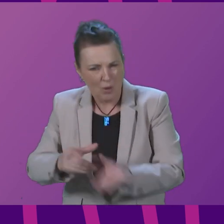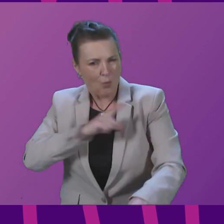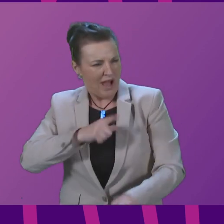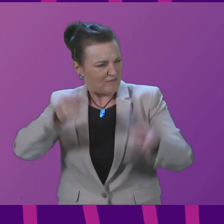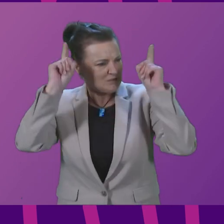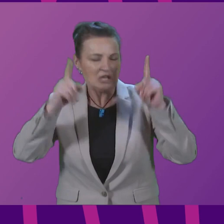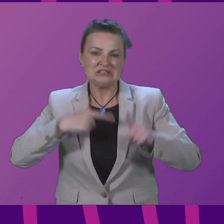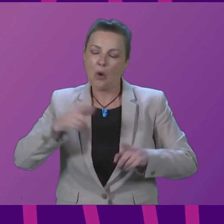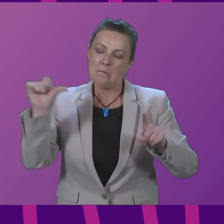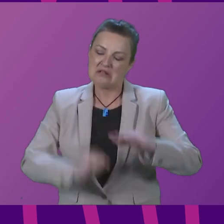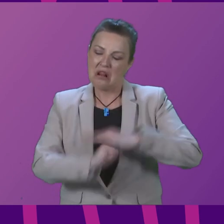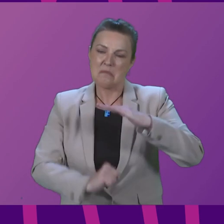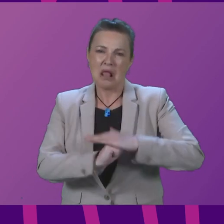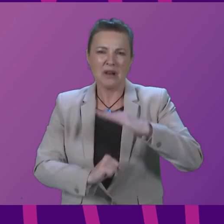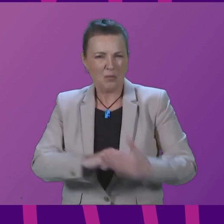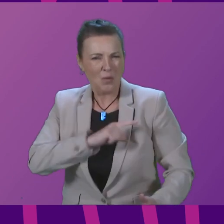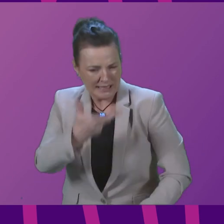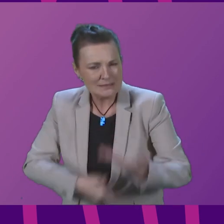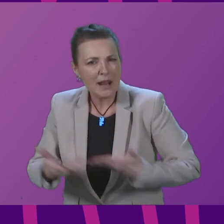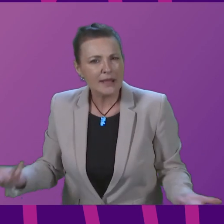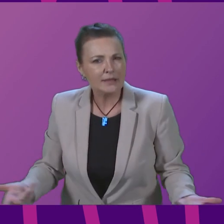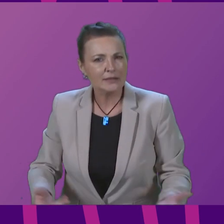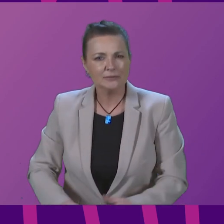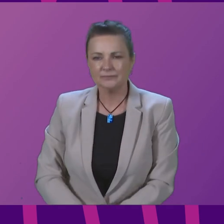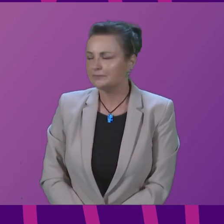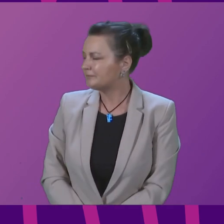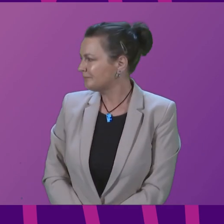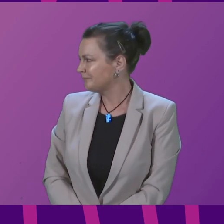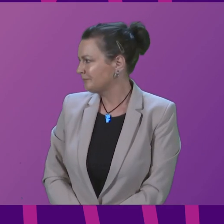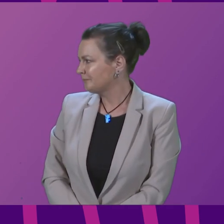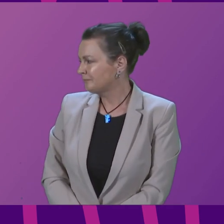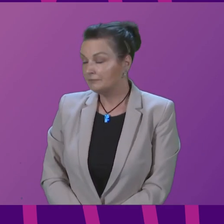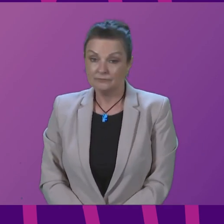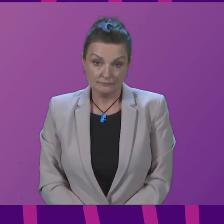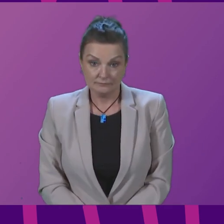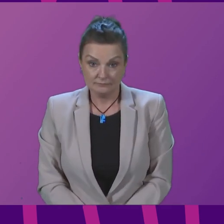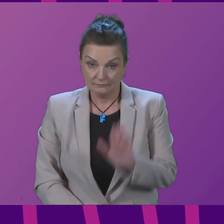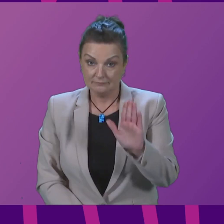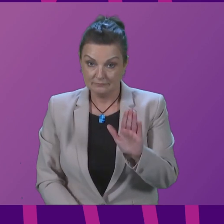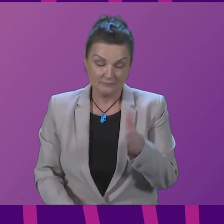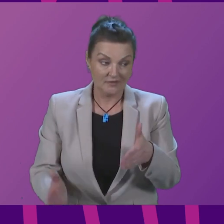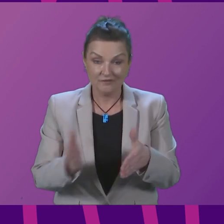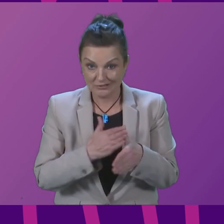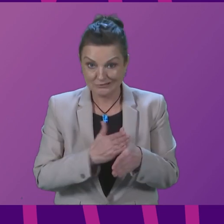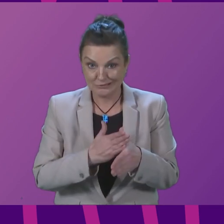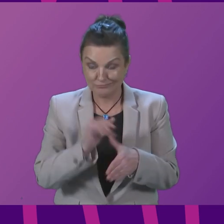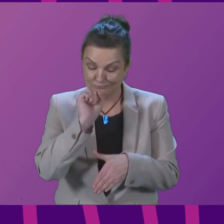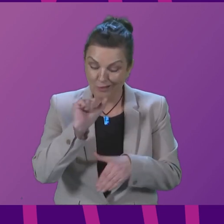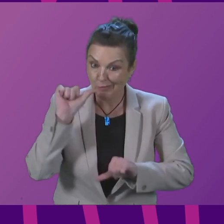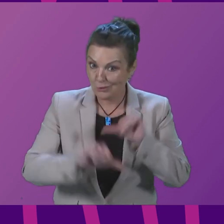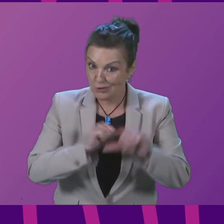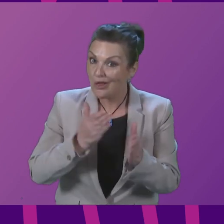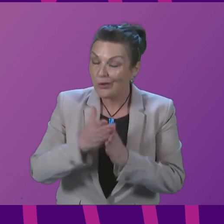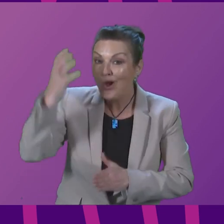in Scotland should pay? First Minister. Firstly, the process used by Crown Estates in making these